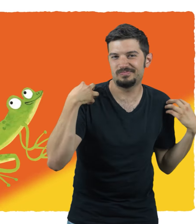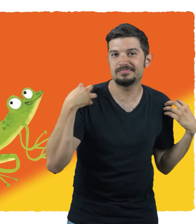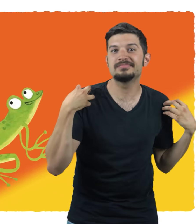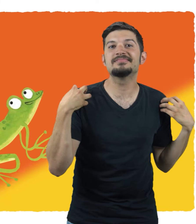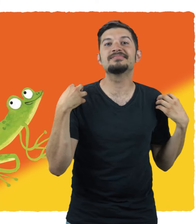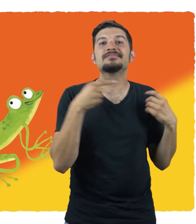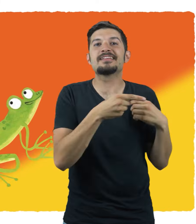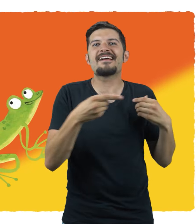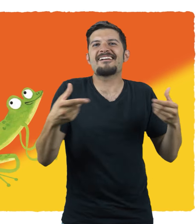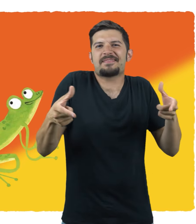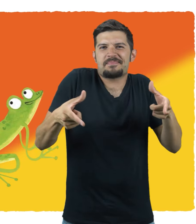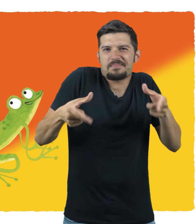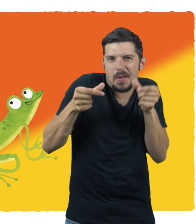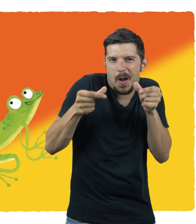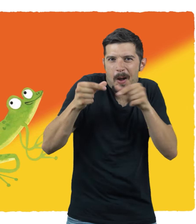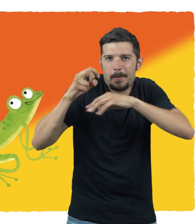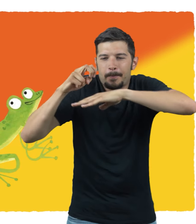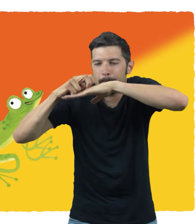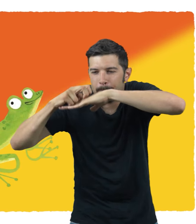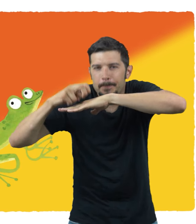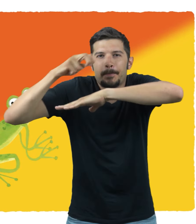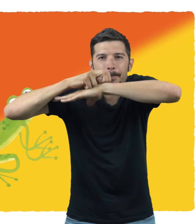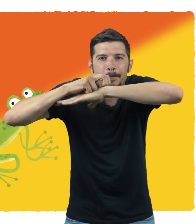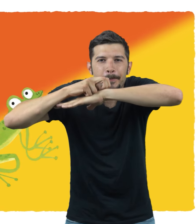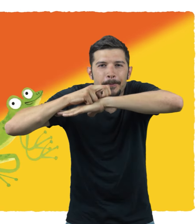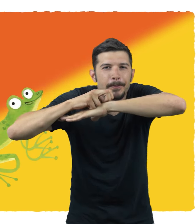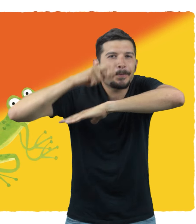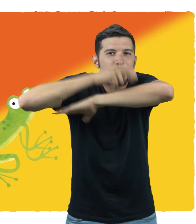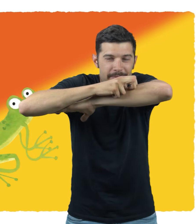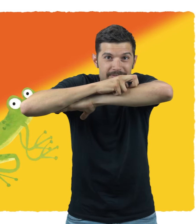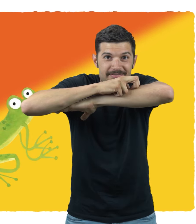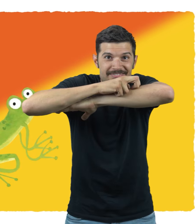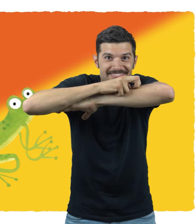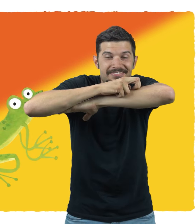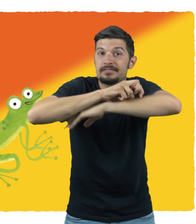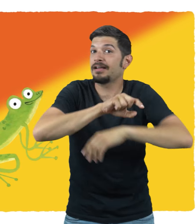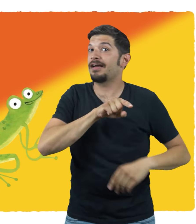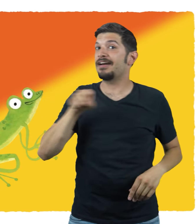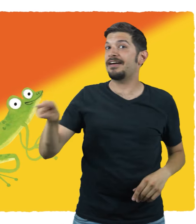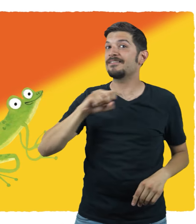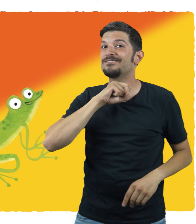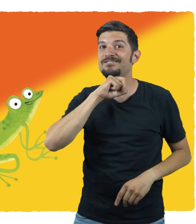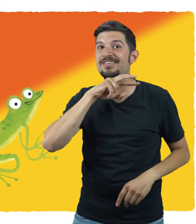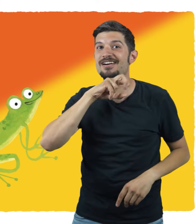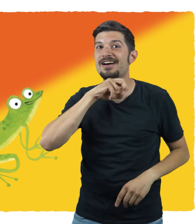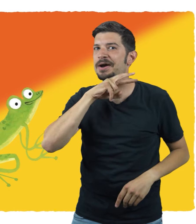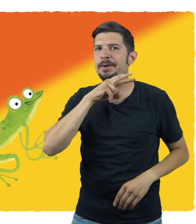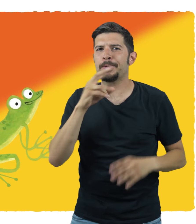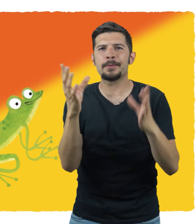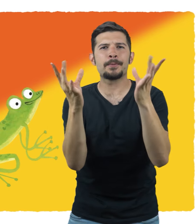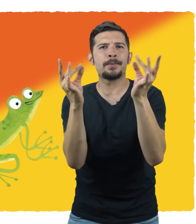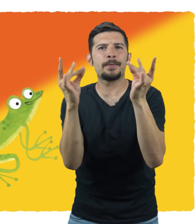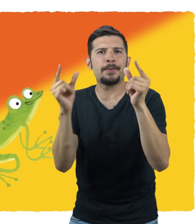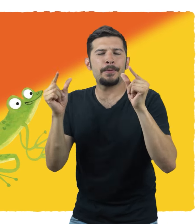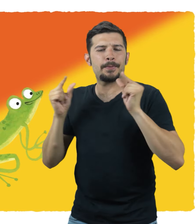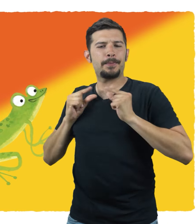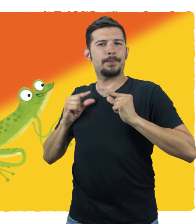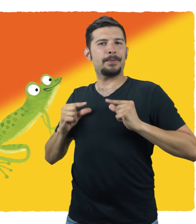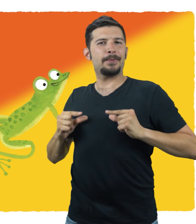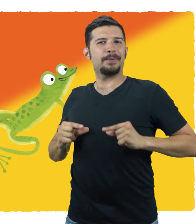toads have lumpy, bumpy skin and most frogs have smooth, moist skins. Frogs